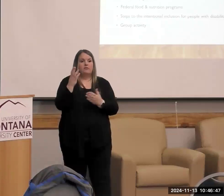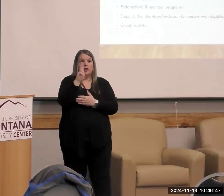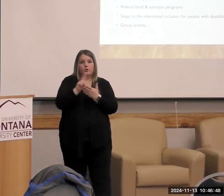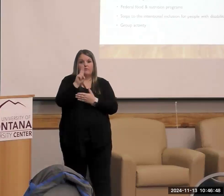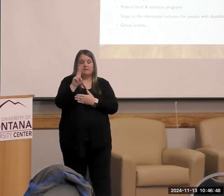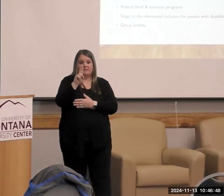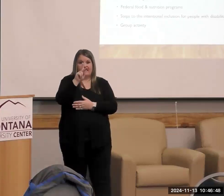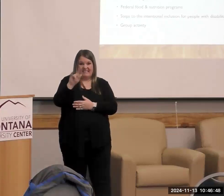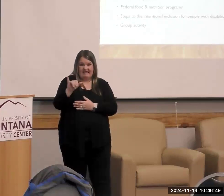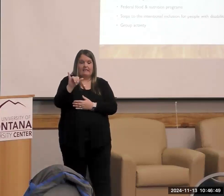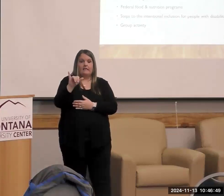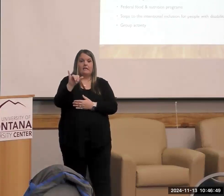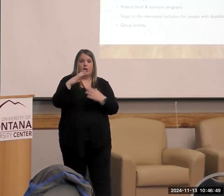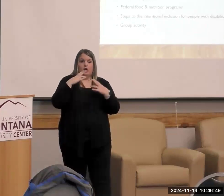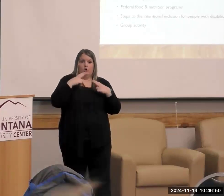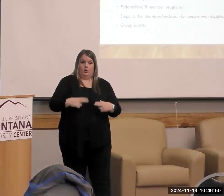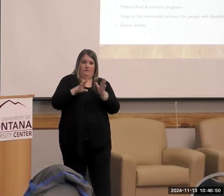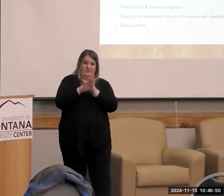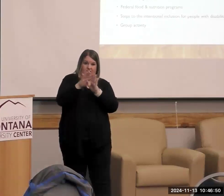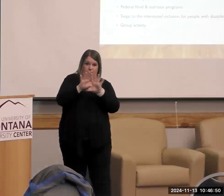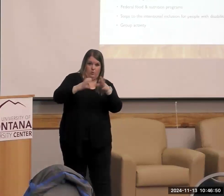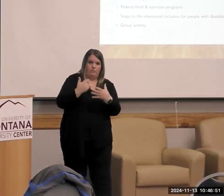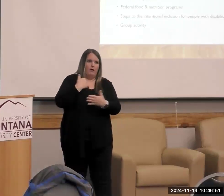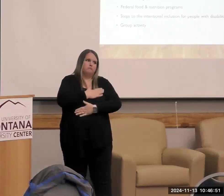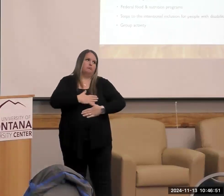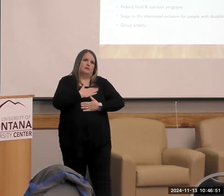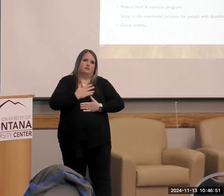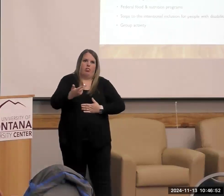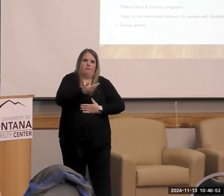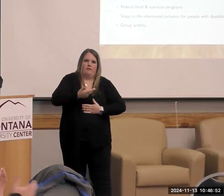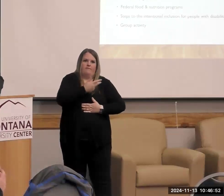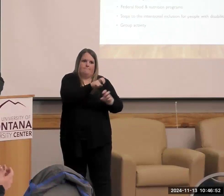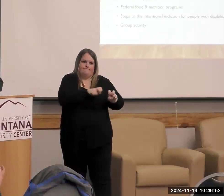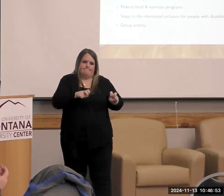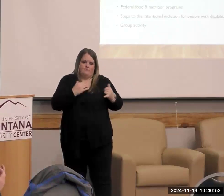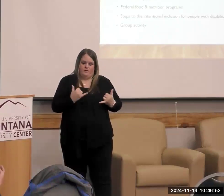And it is our pleasure to have all three of them here this morning. So please join me in welcoming them.